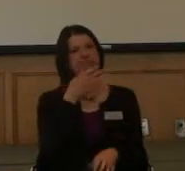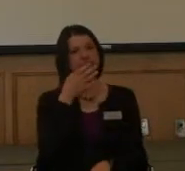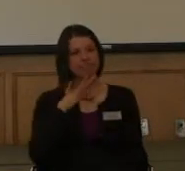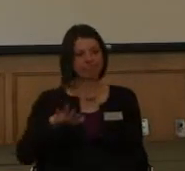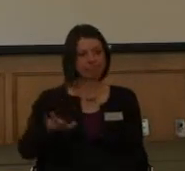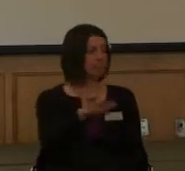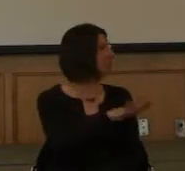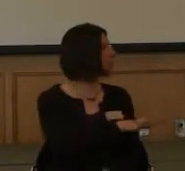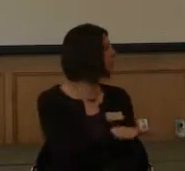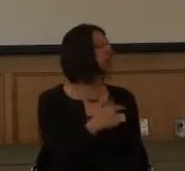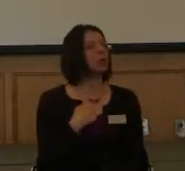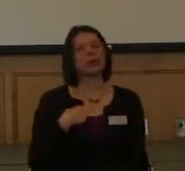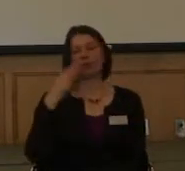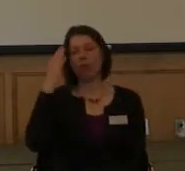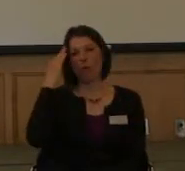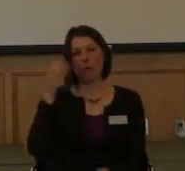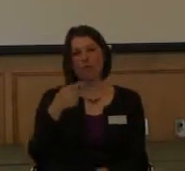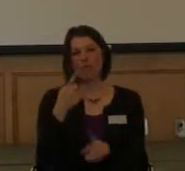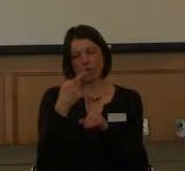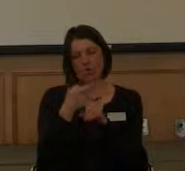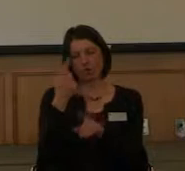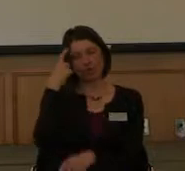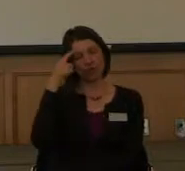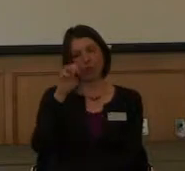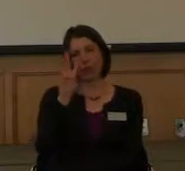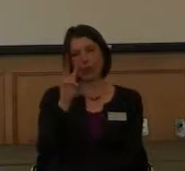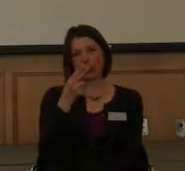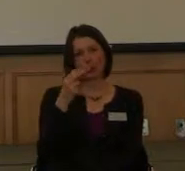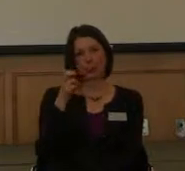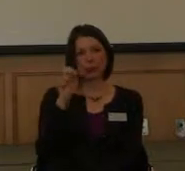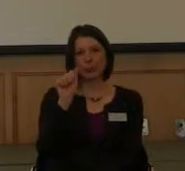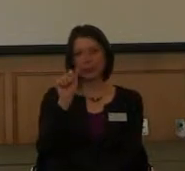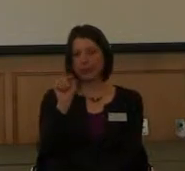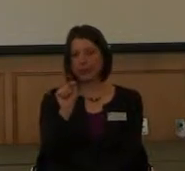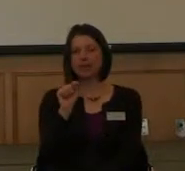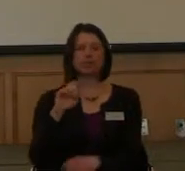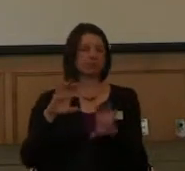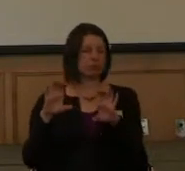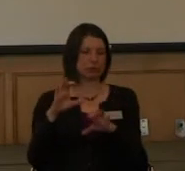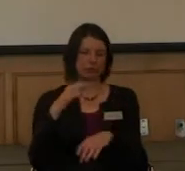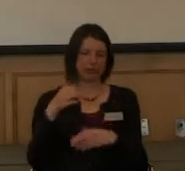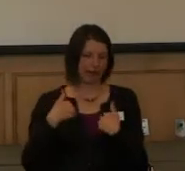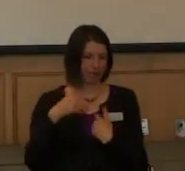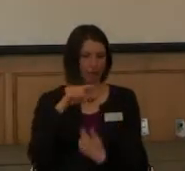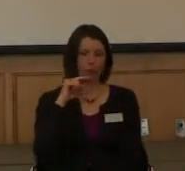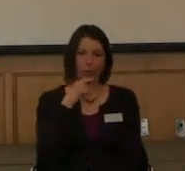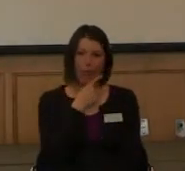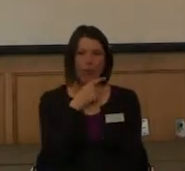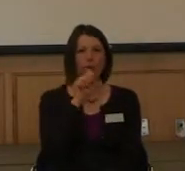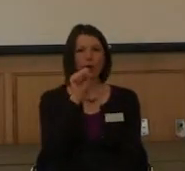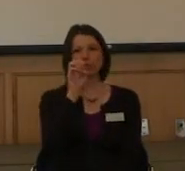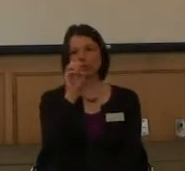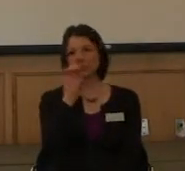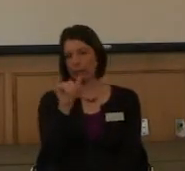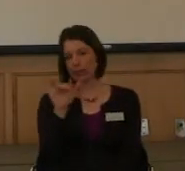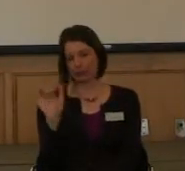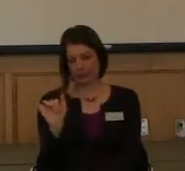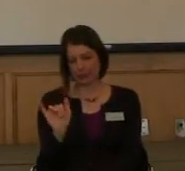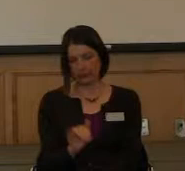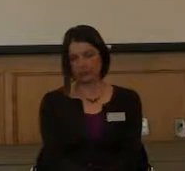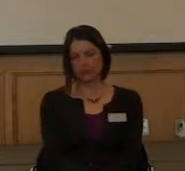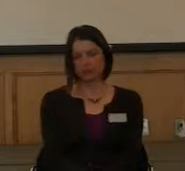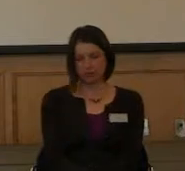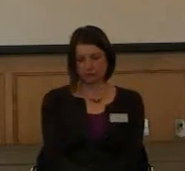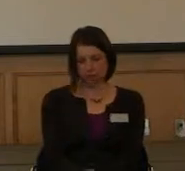We're really known for the wheat. But we also do corn and soybeans. There's also a lot of